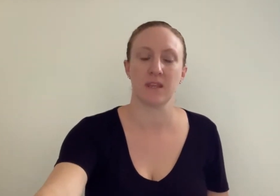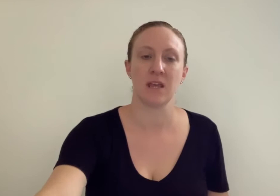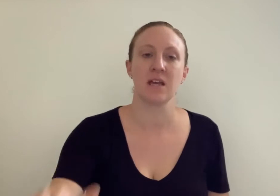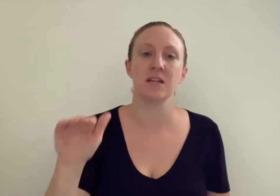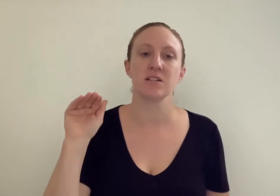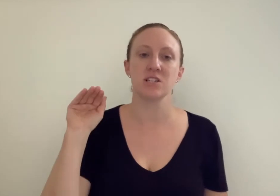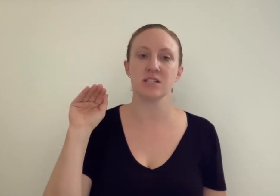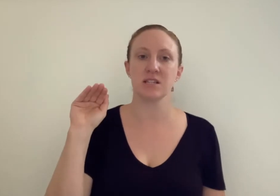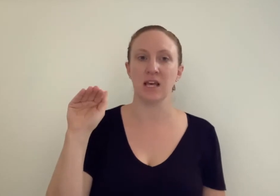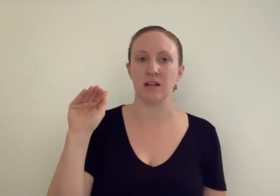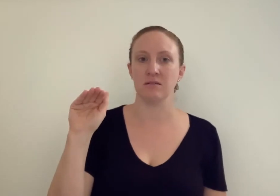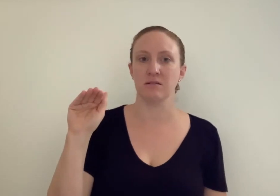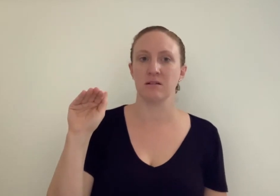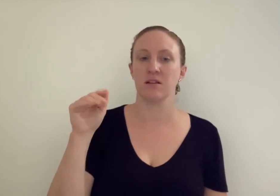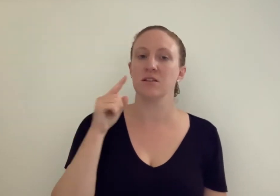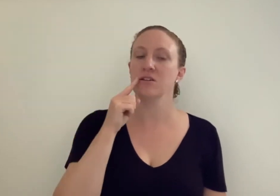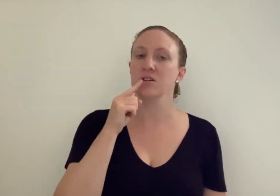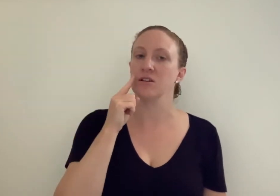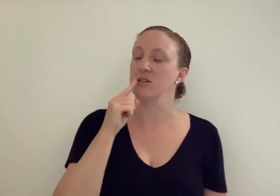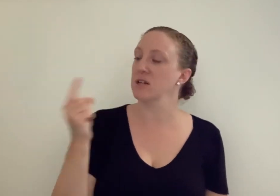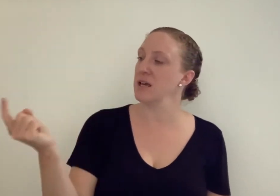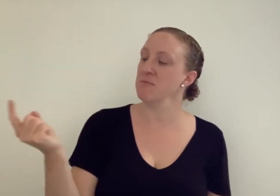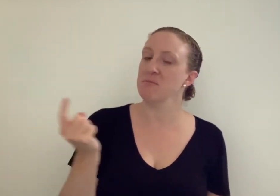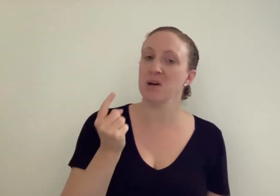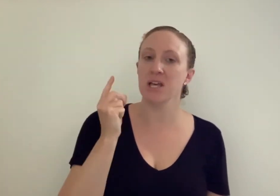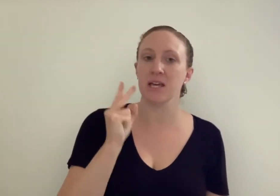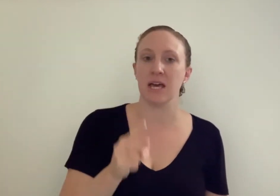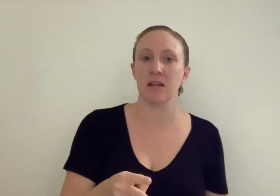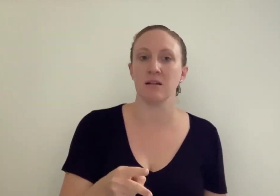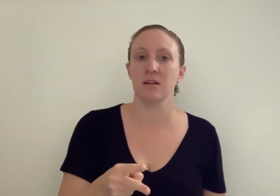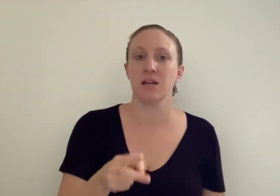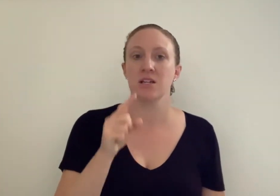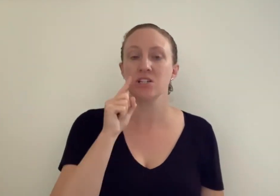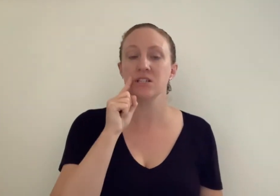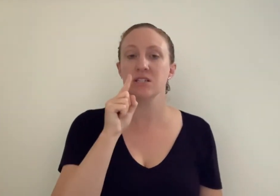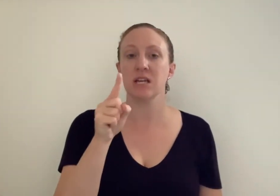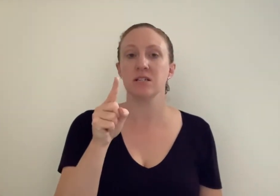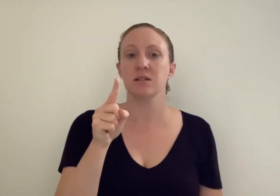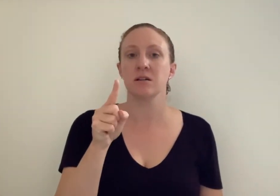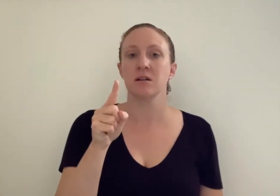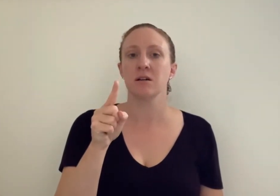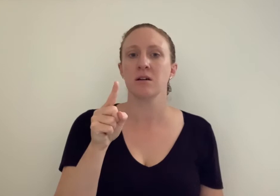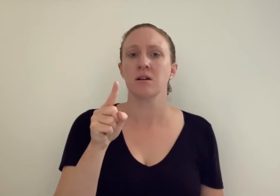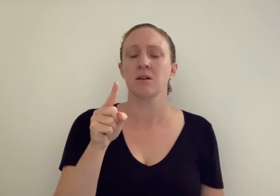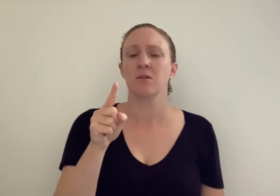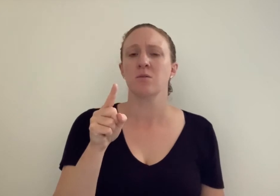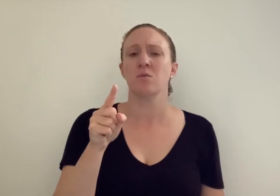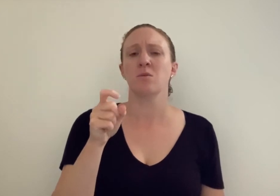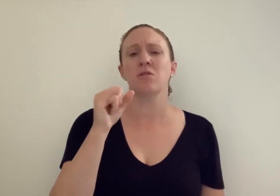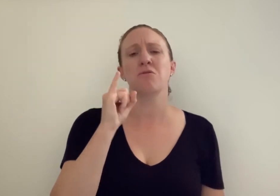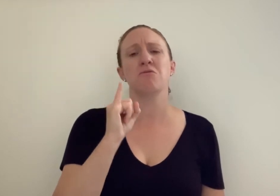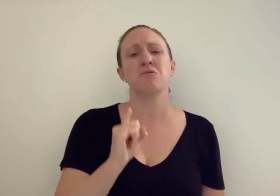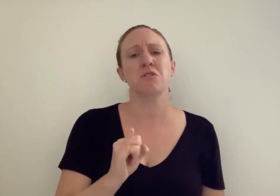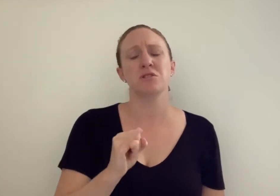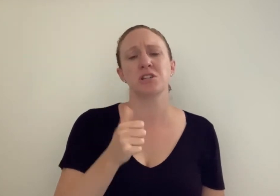Just then, the girl came by again. She said, What rotten